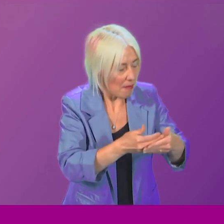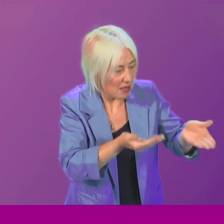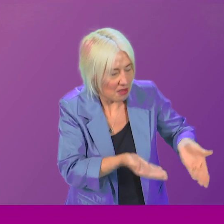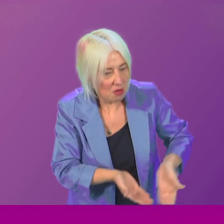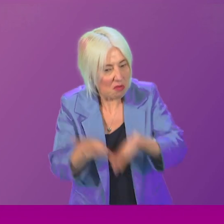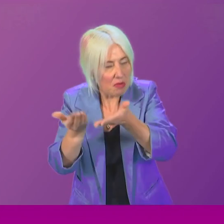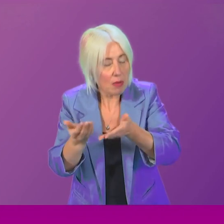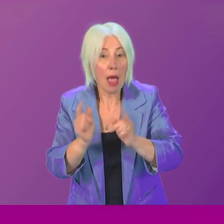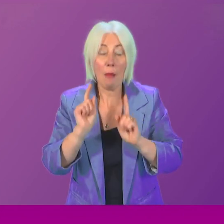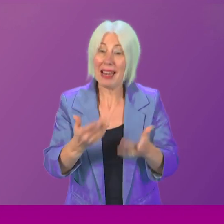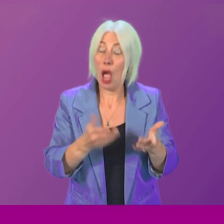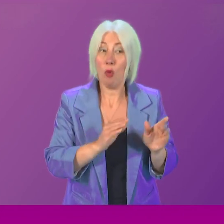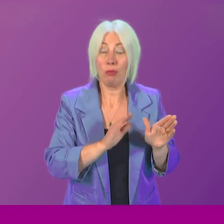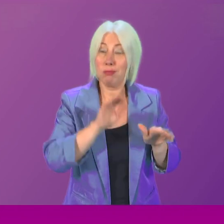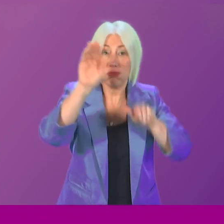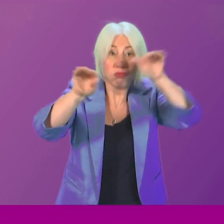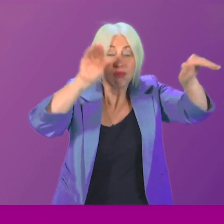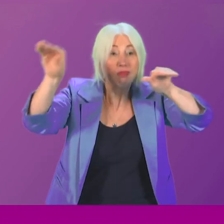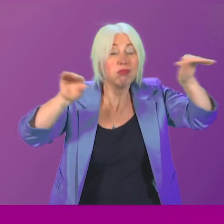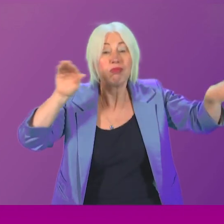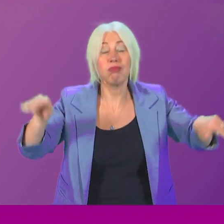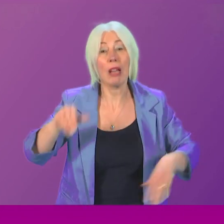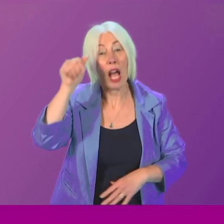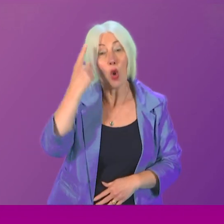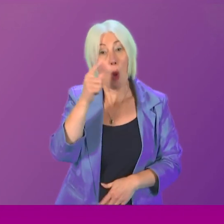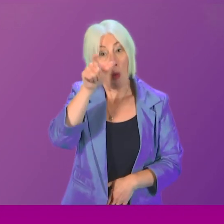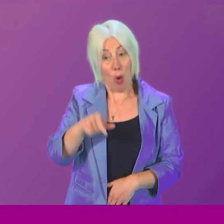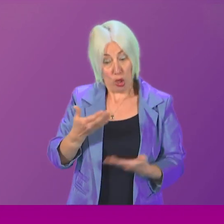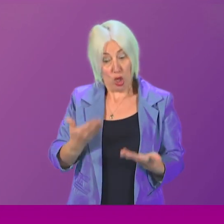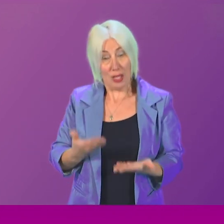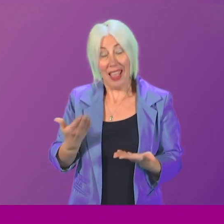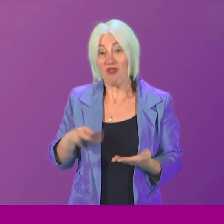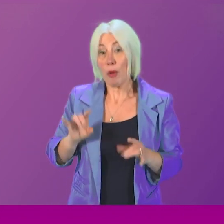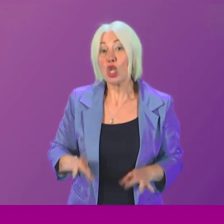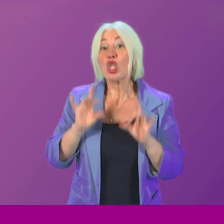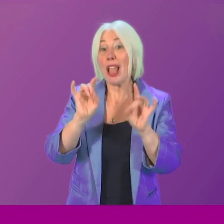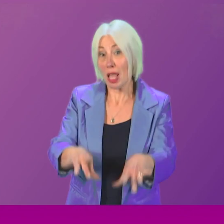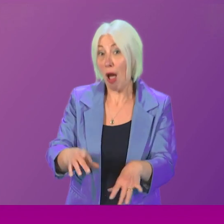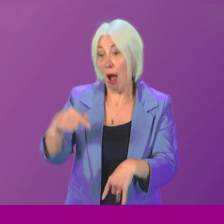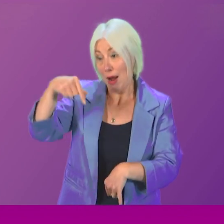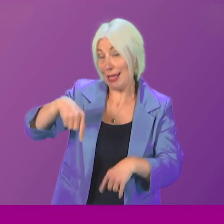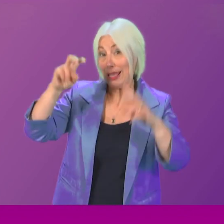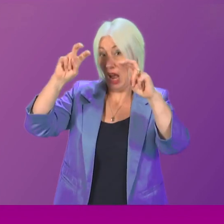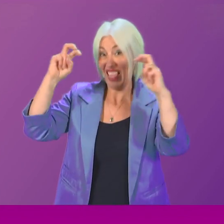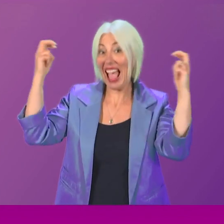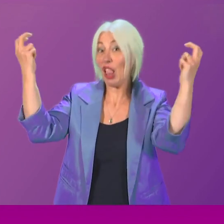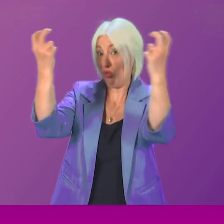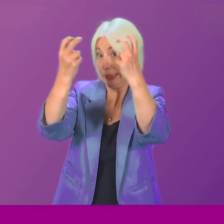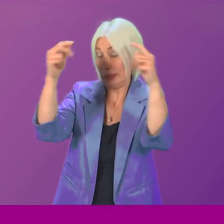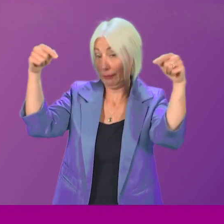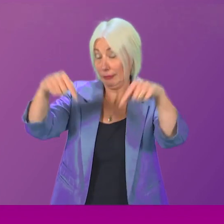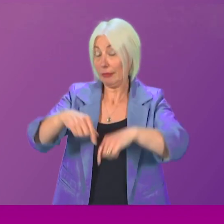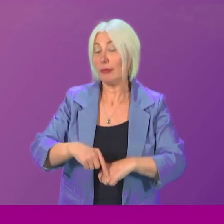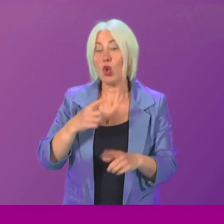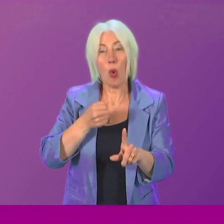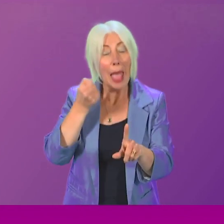who now live in other countries. know, for example, that we have at least one person from Australia with us in the public gallery today. So